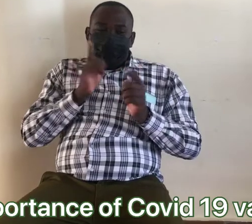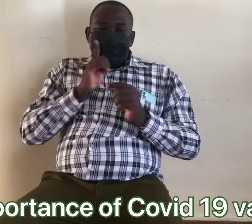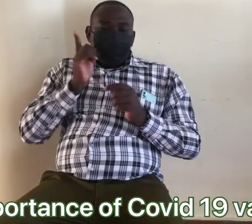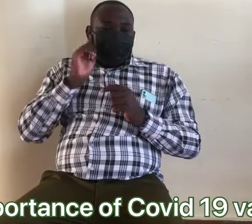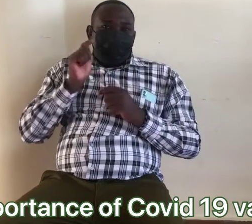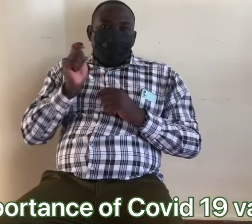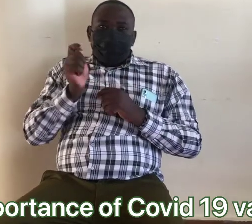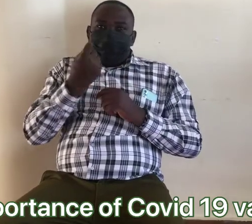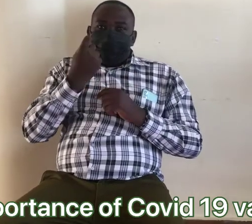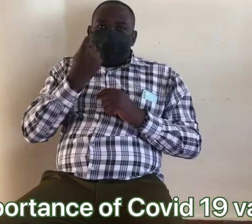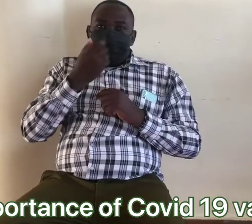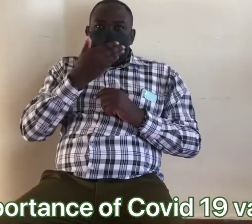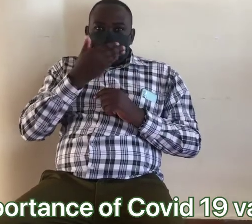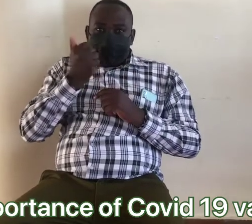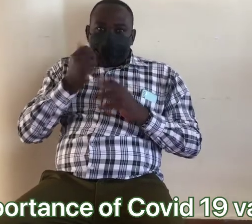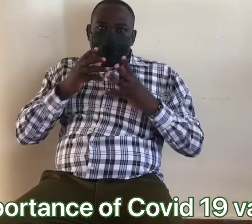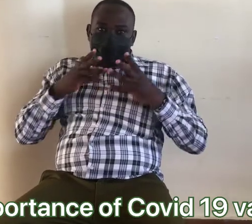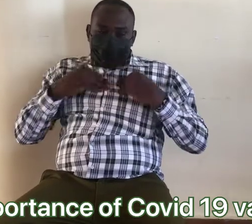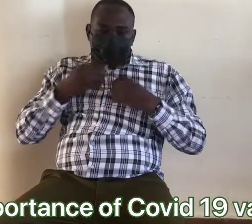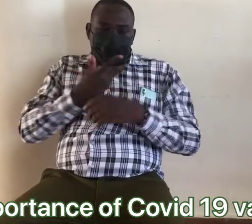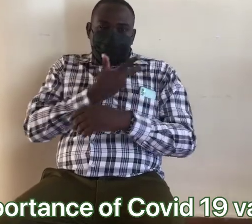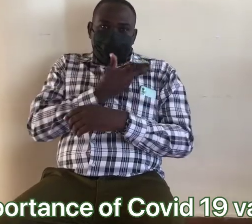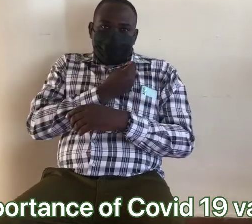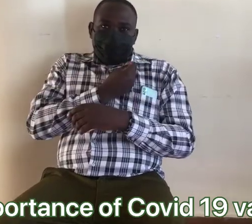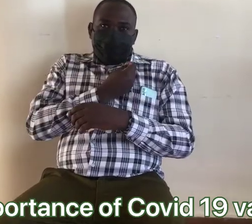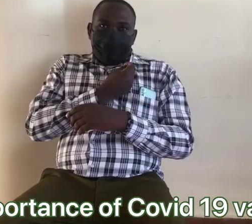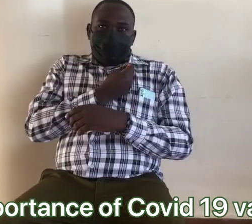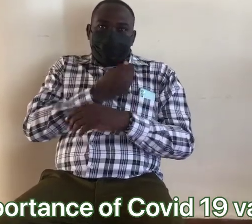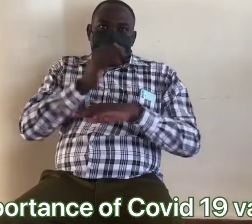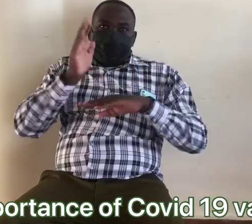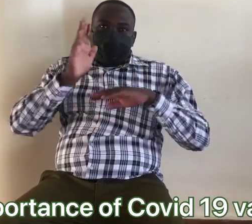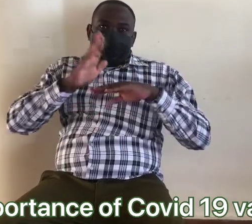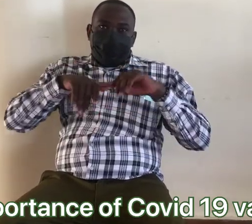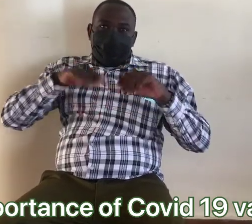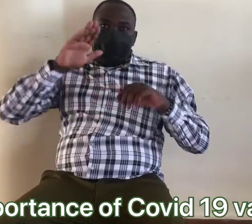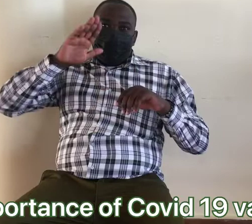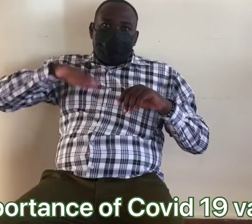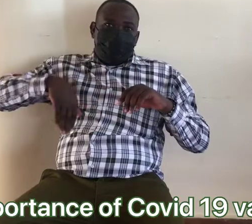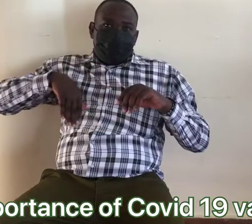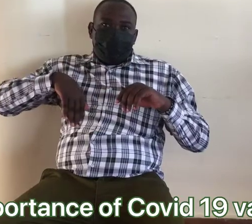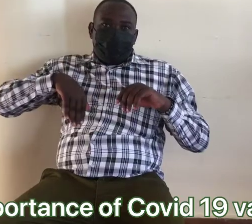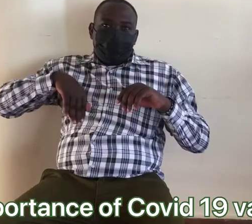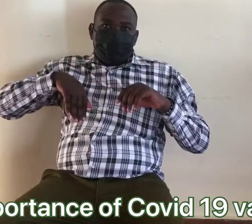in ICU. It's better to accept the vaccine than